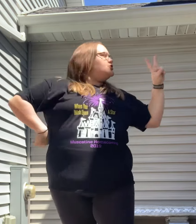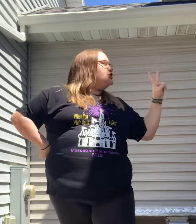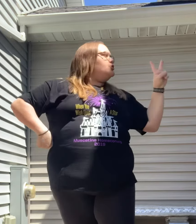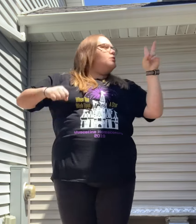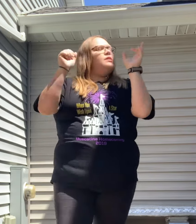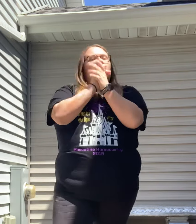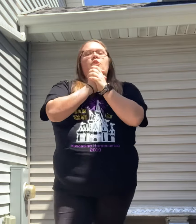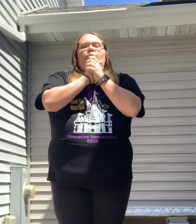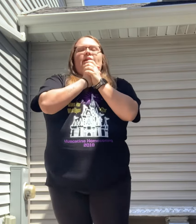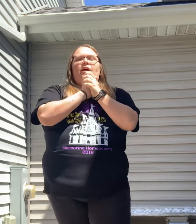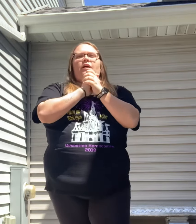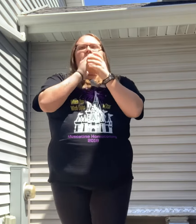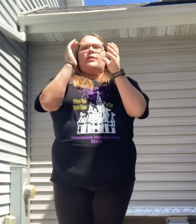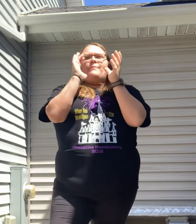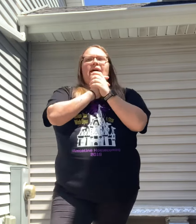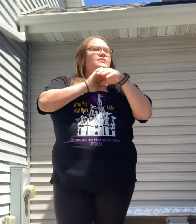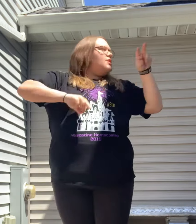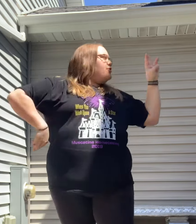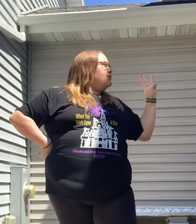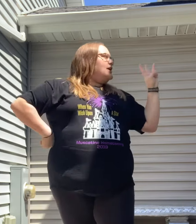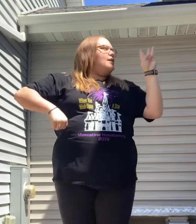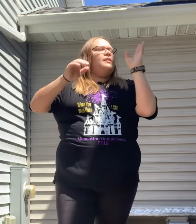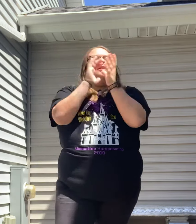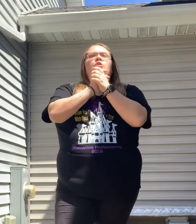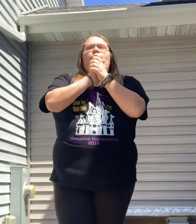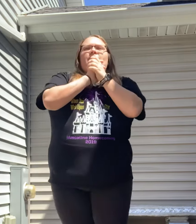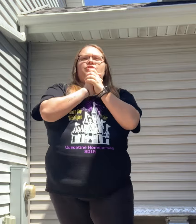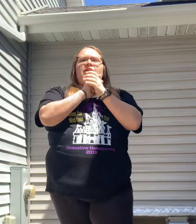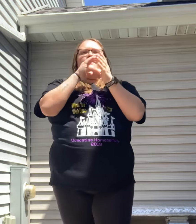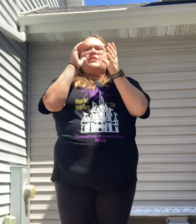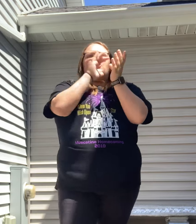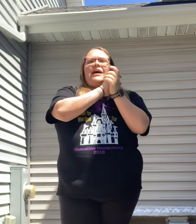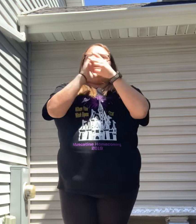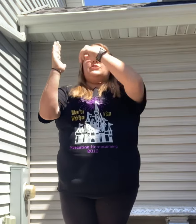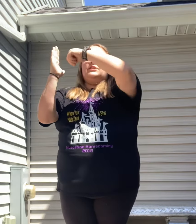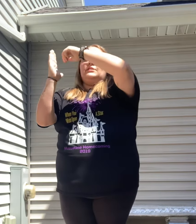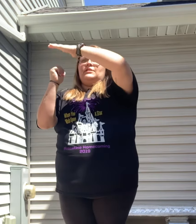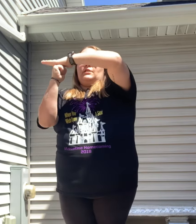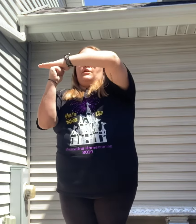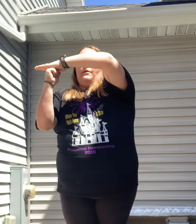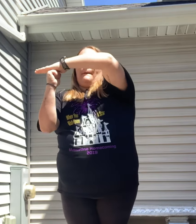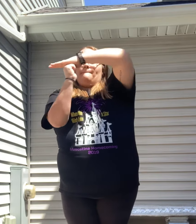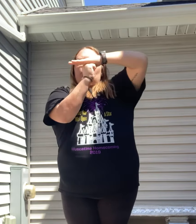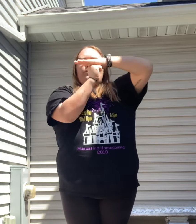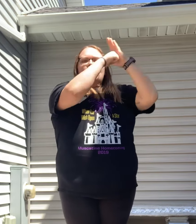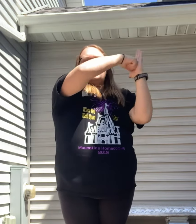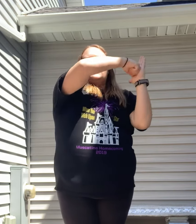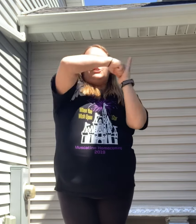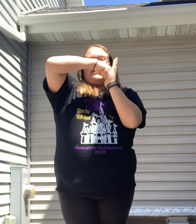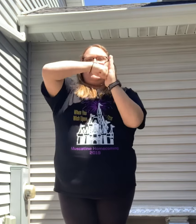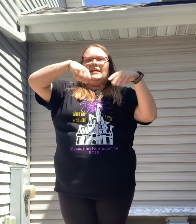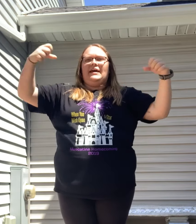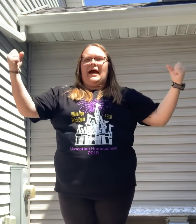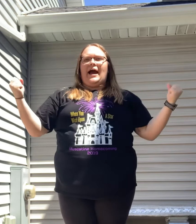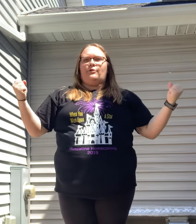two we are the best three we scream and shout boom shake it out